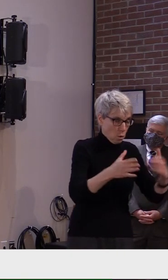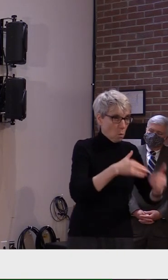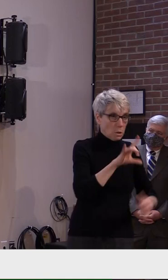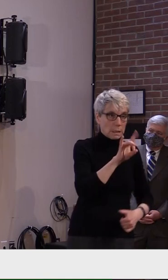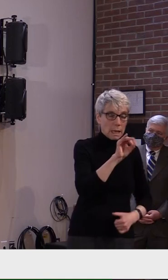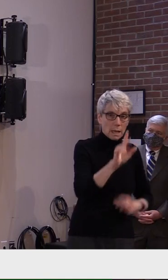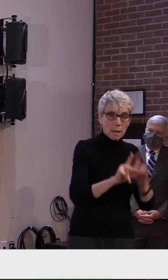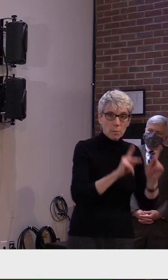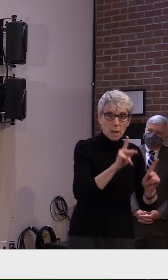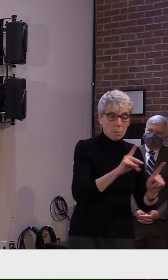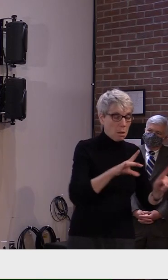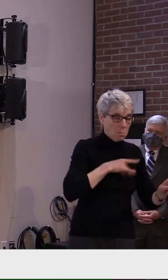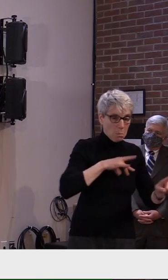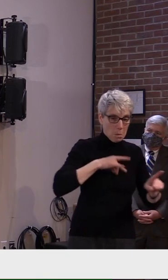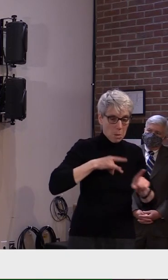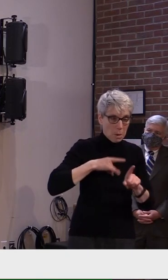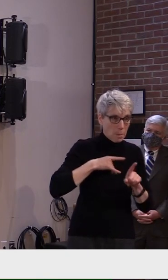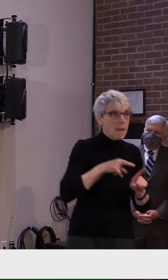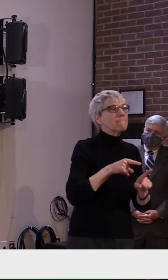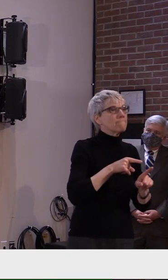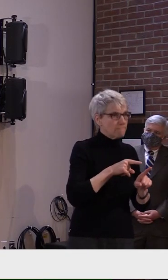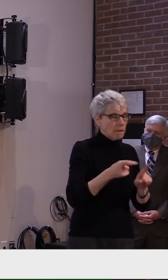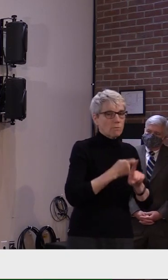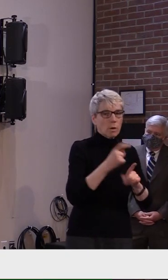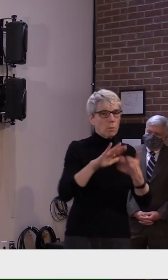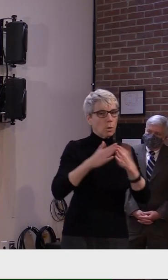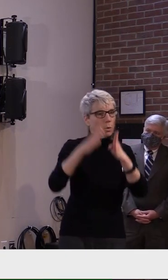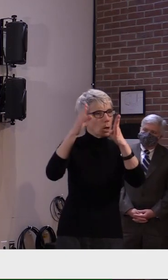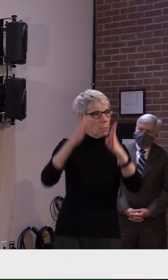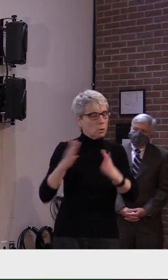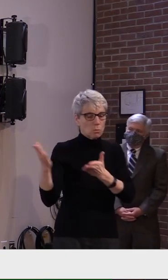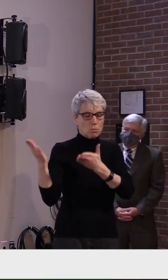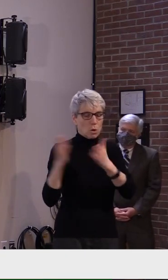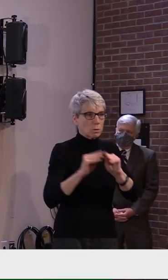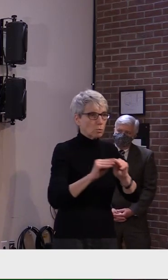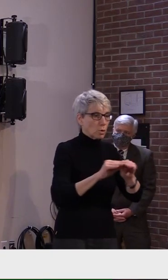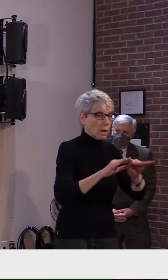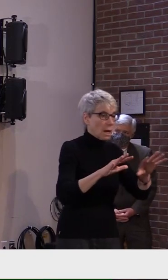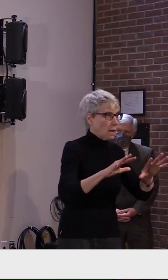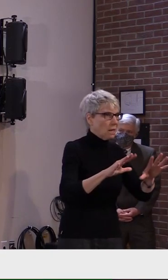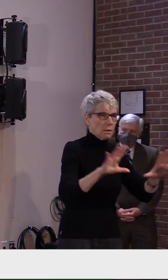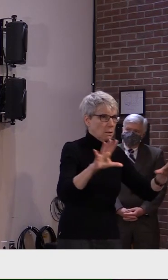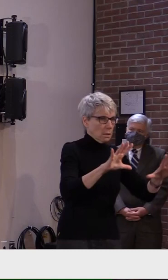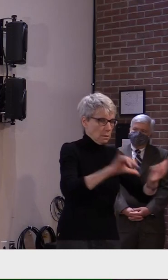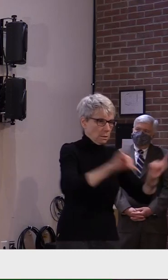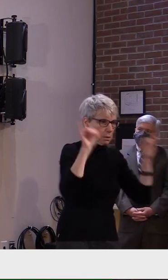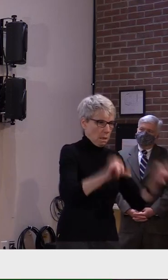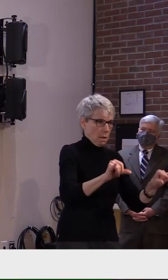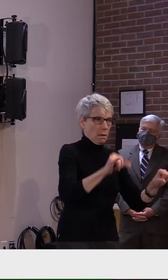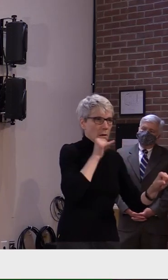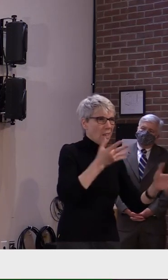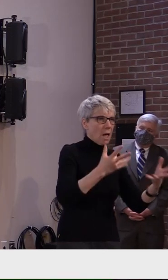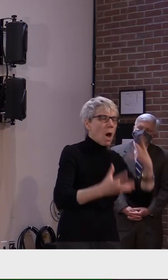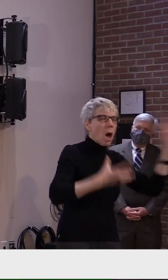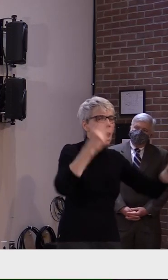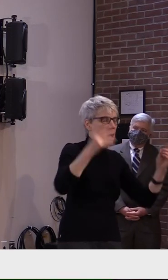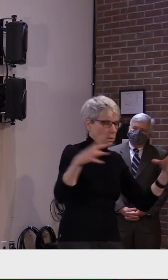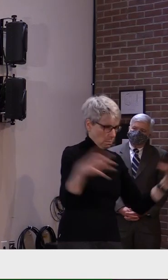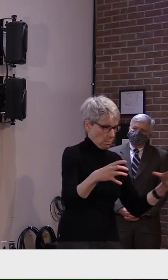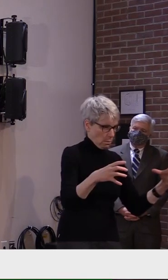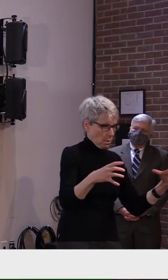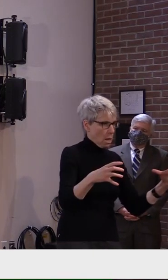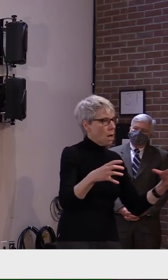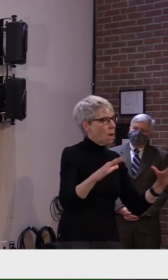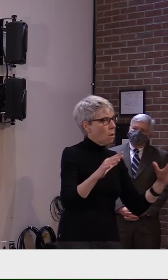-contained. It got in there from a community member, but it didn't get back out. So wear your mask,